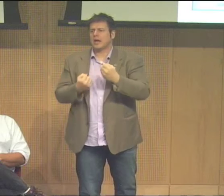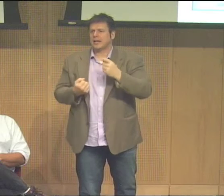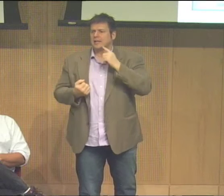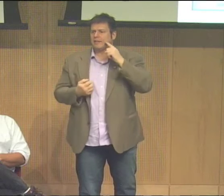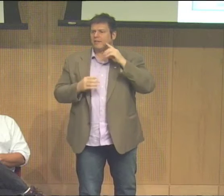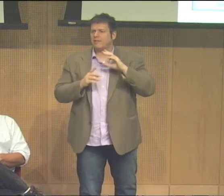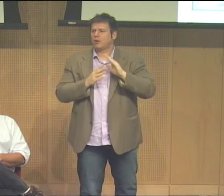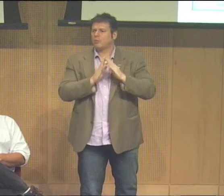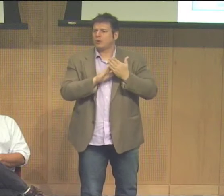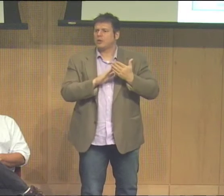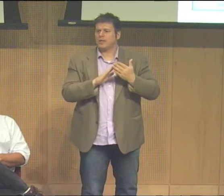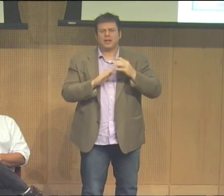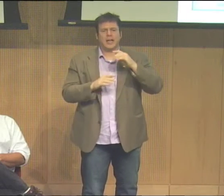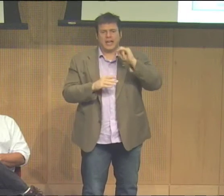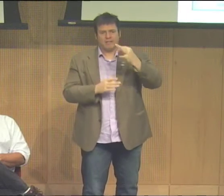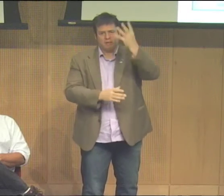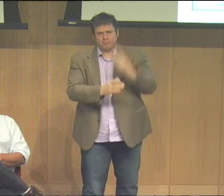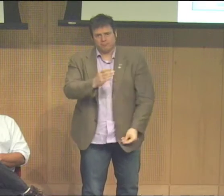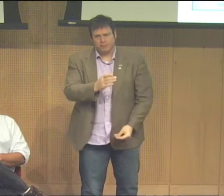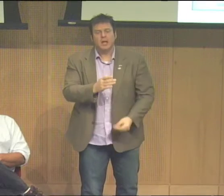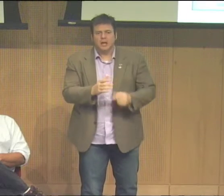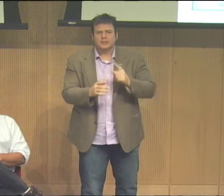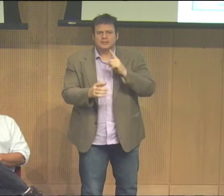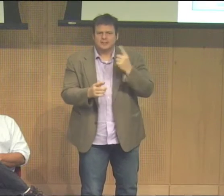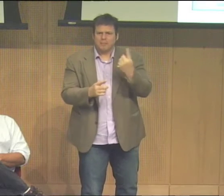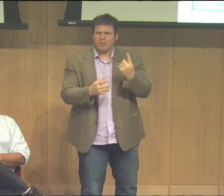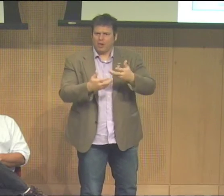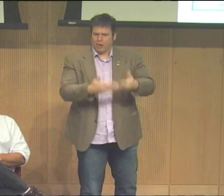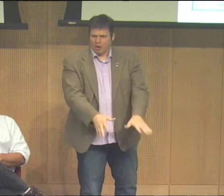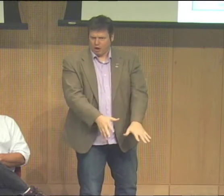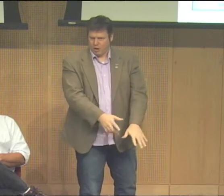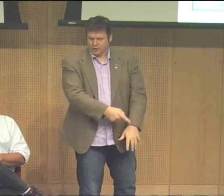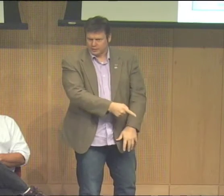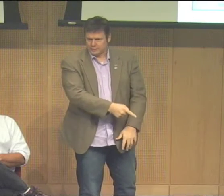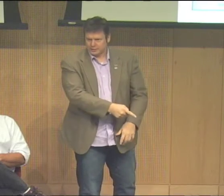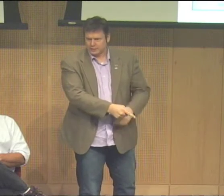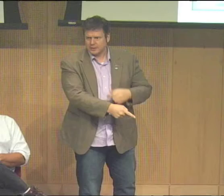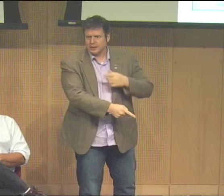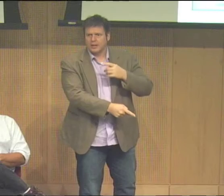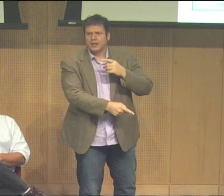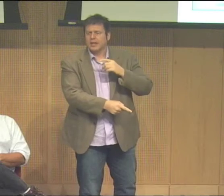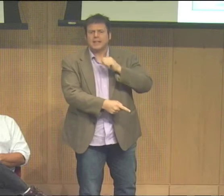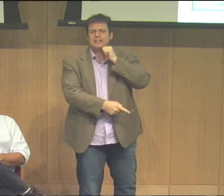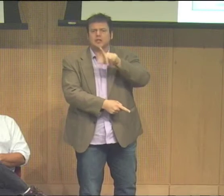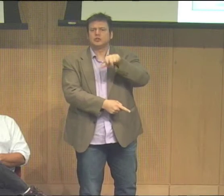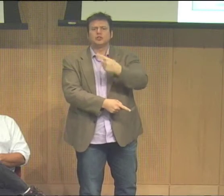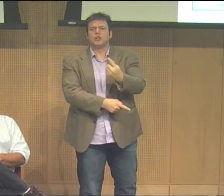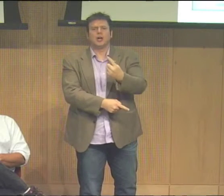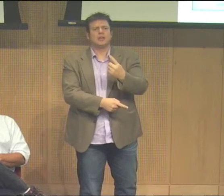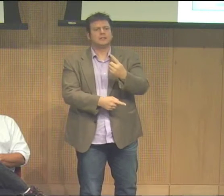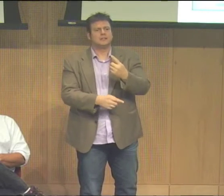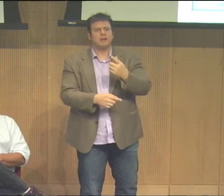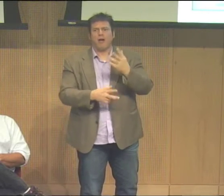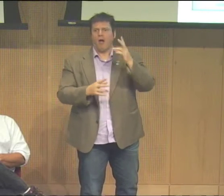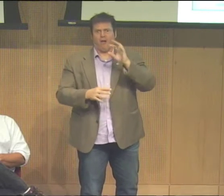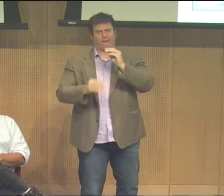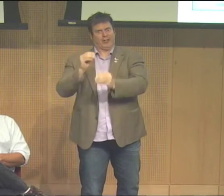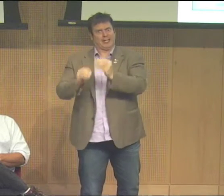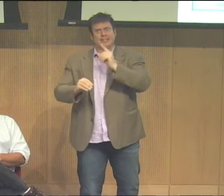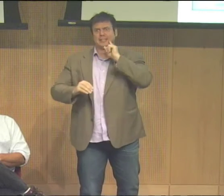deaf game that we add something to society that without us being here something would be lost without deaf presence we would somehow be